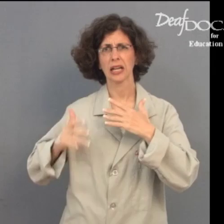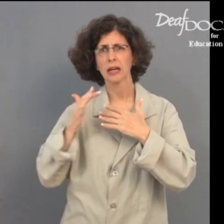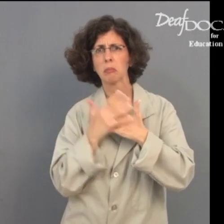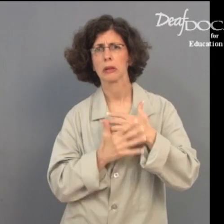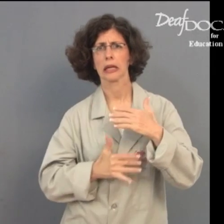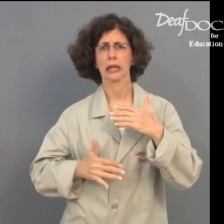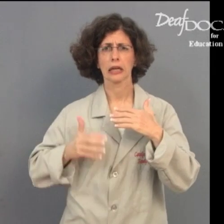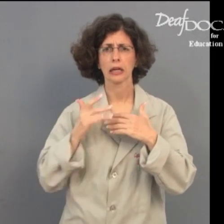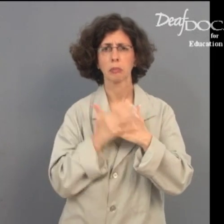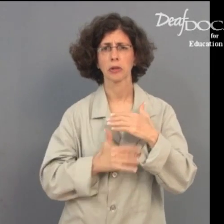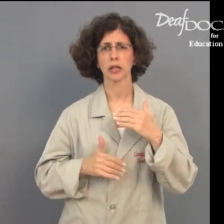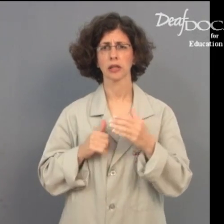cut.